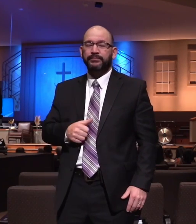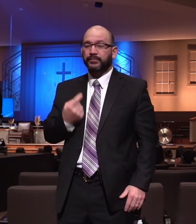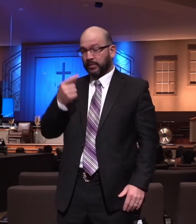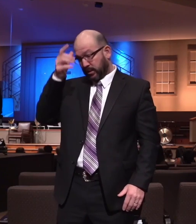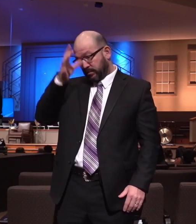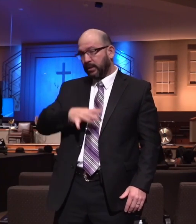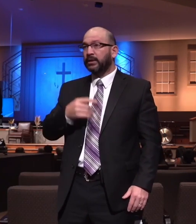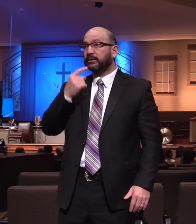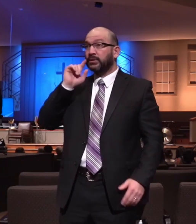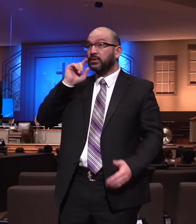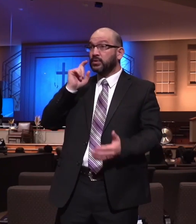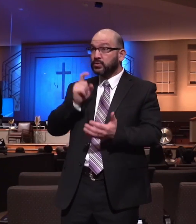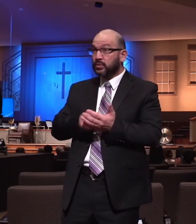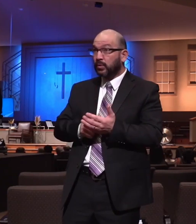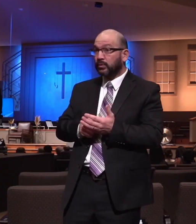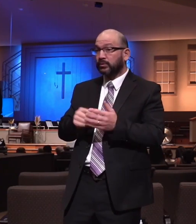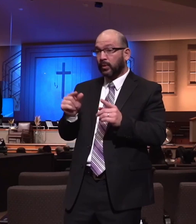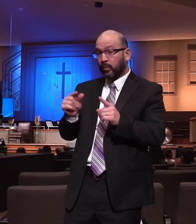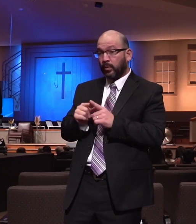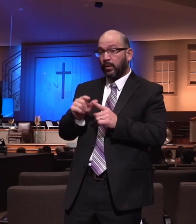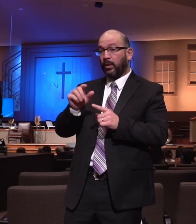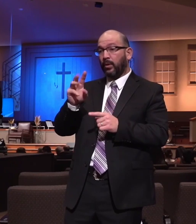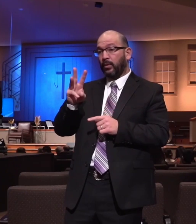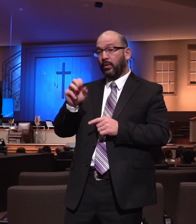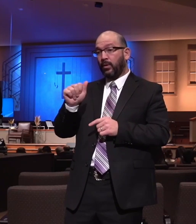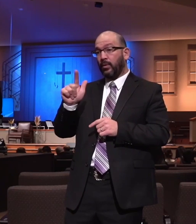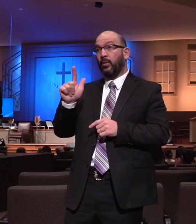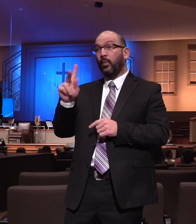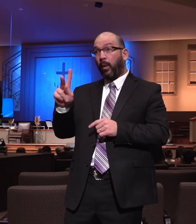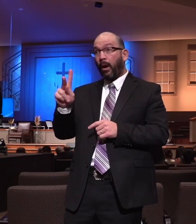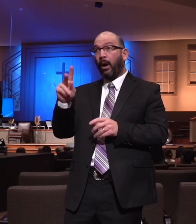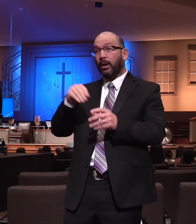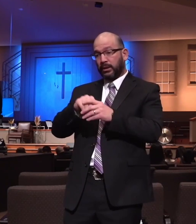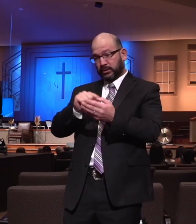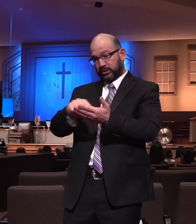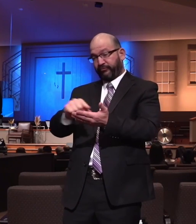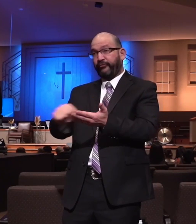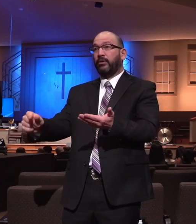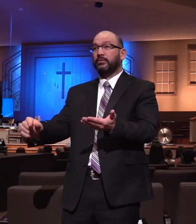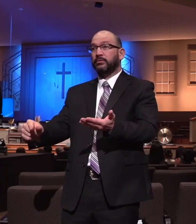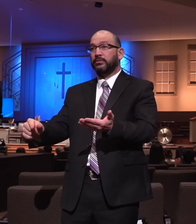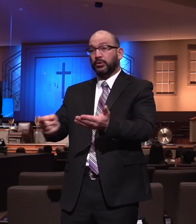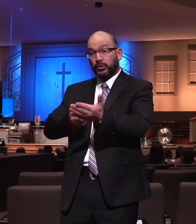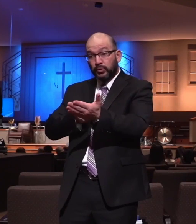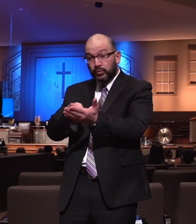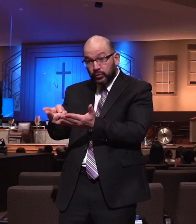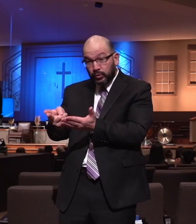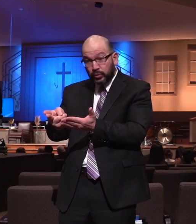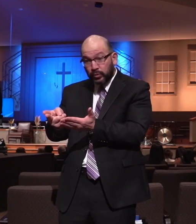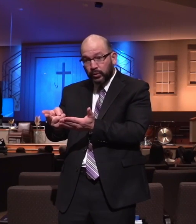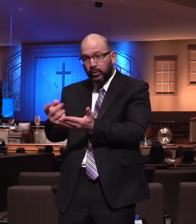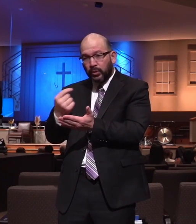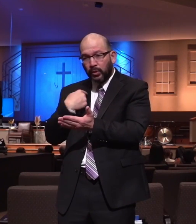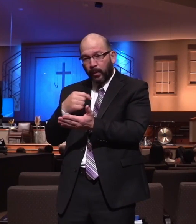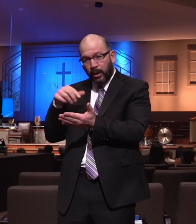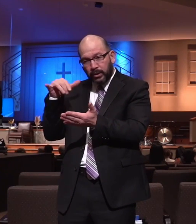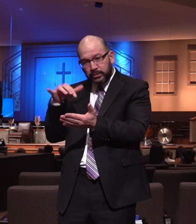note the repetition of the word walk. The truth is not something we simply study or believe. It is a motivating force in our lives.